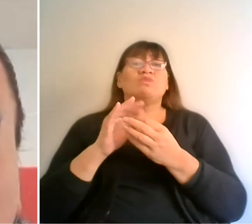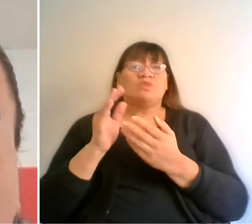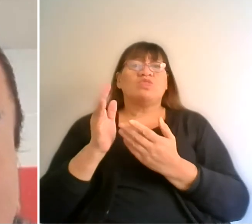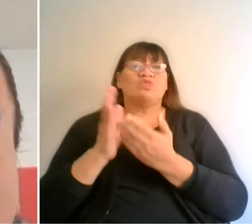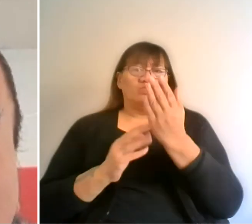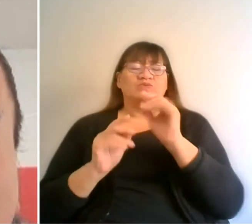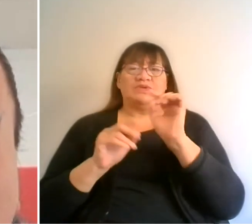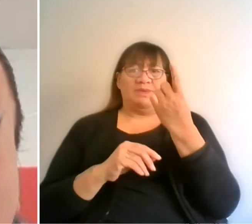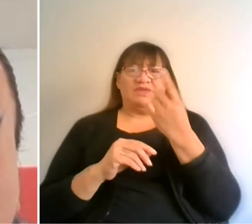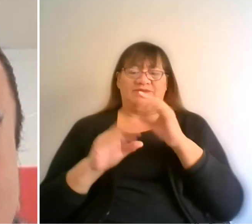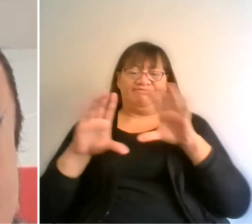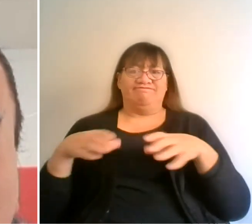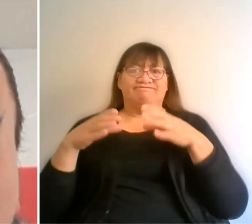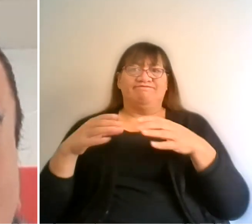tāmaki.